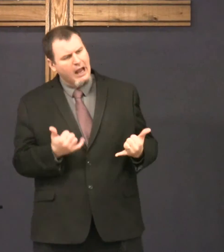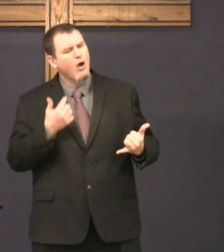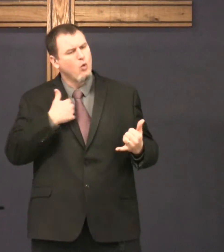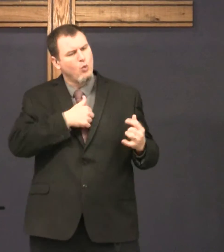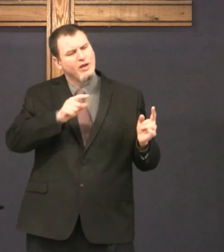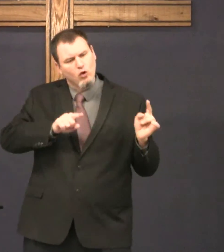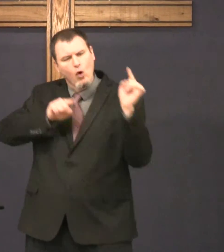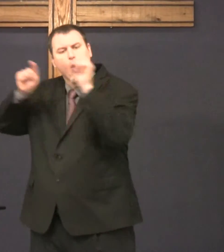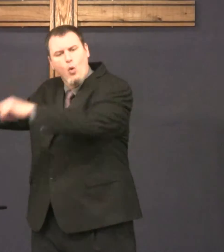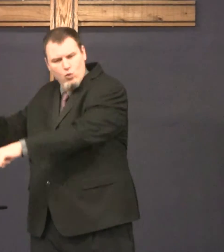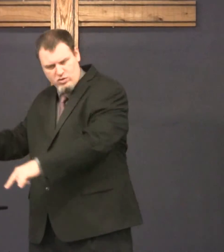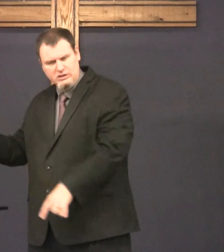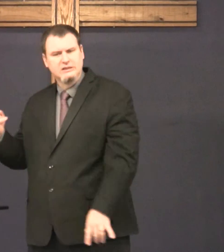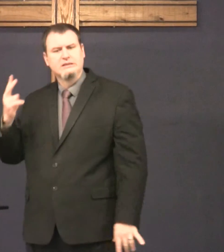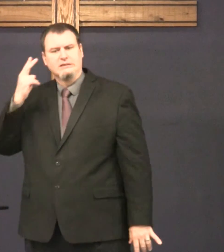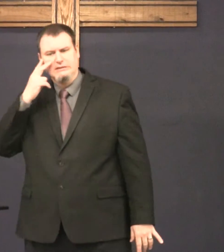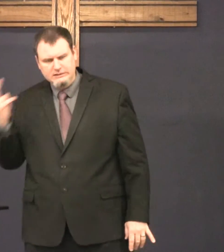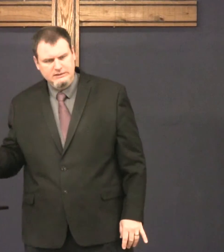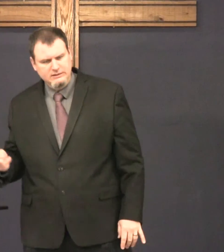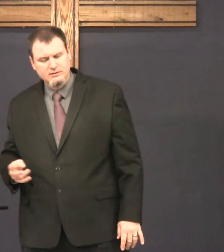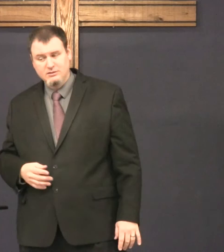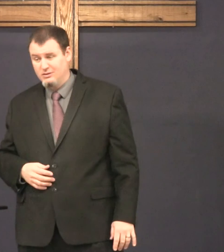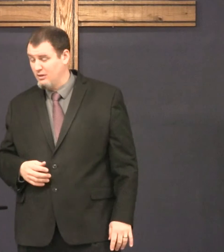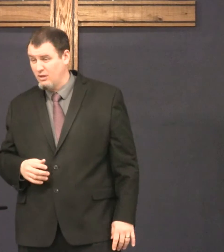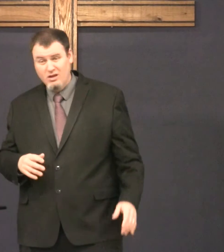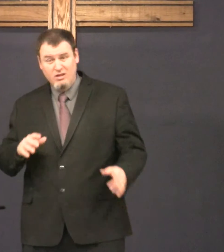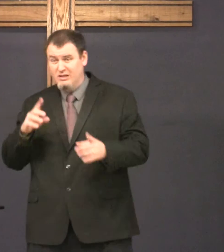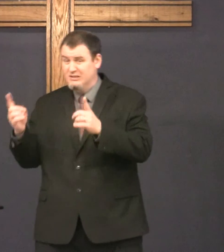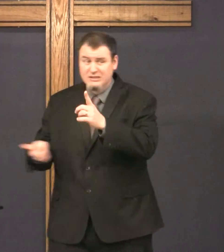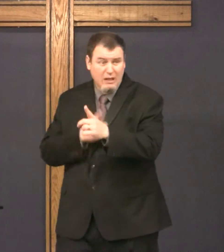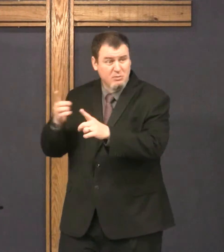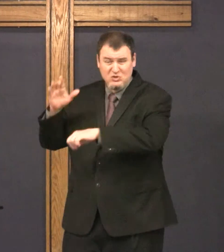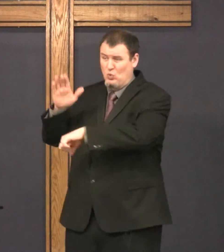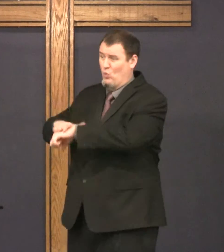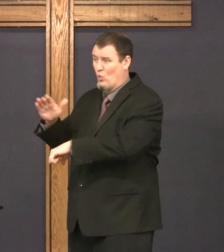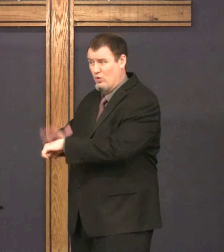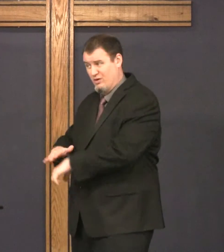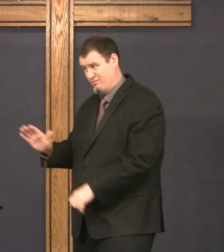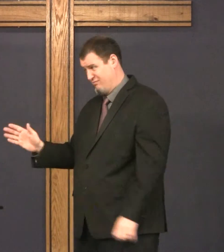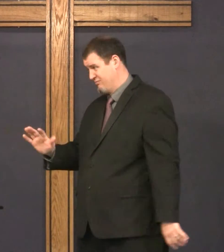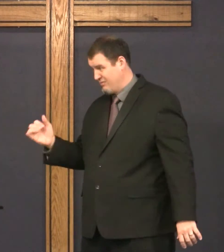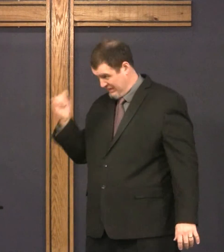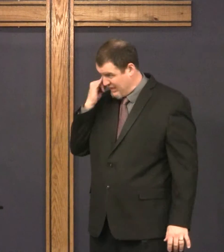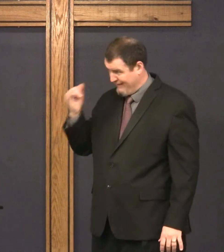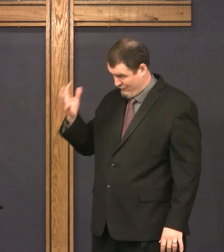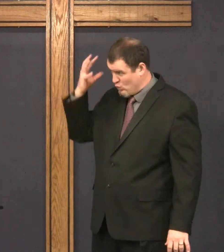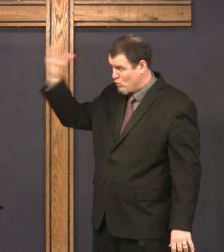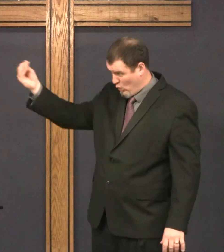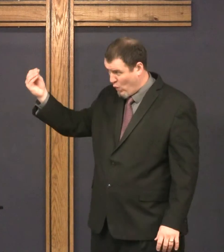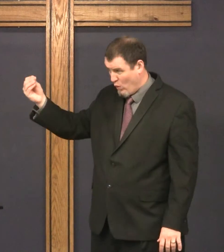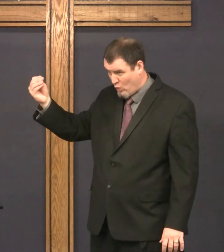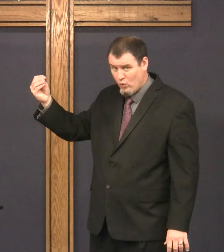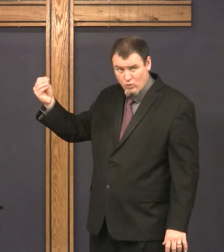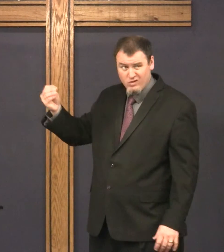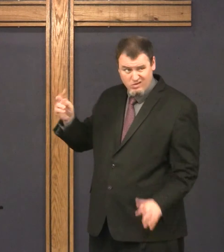But Jesus said, now I'm going to go and see him. And the disciples warned him, if you go,